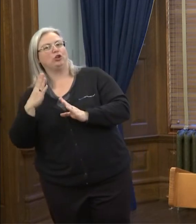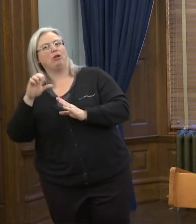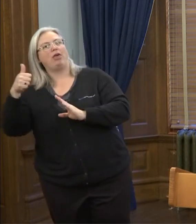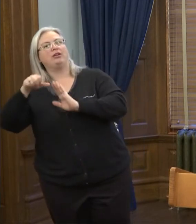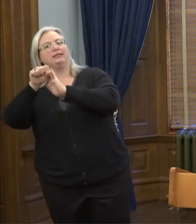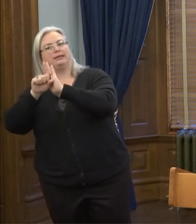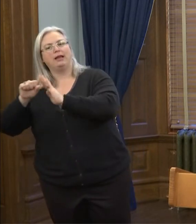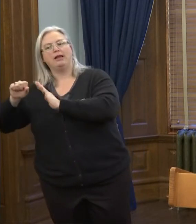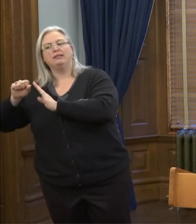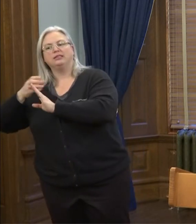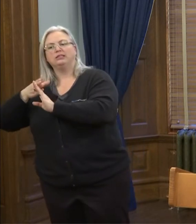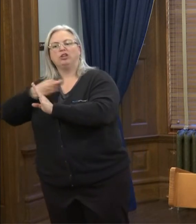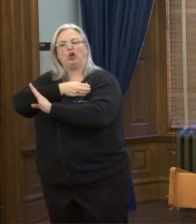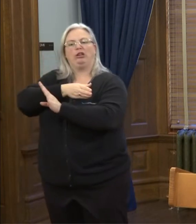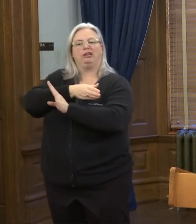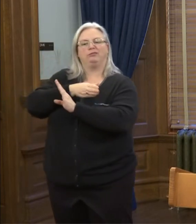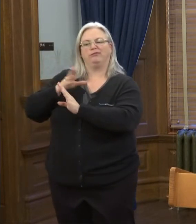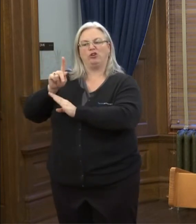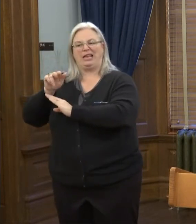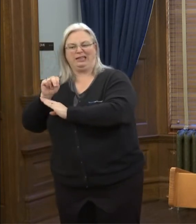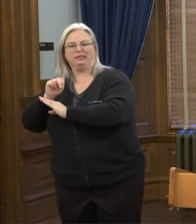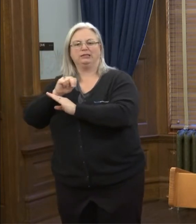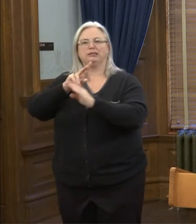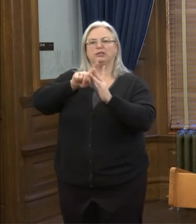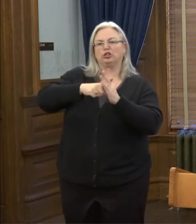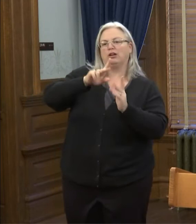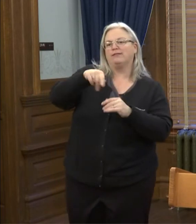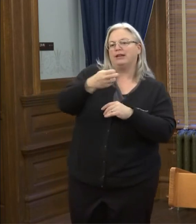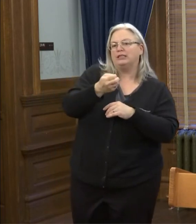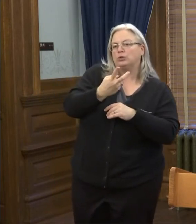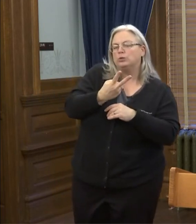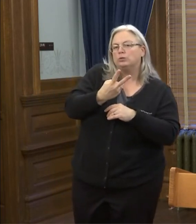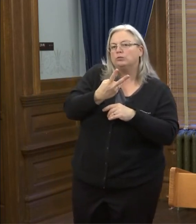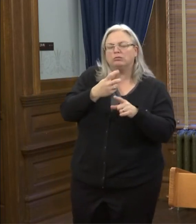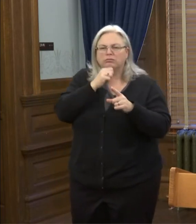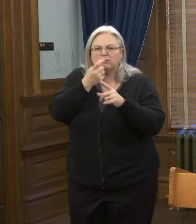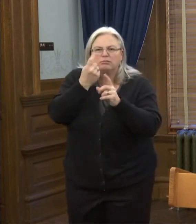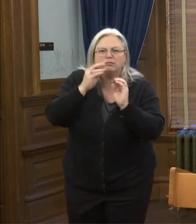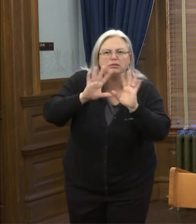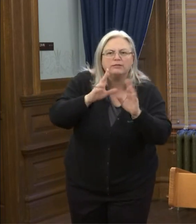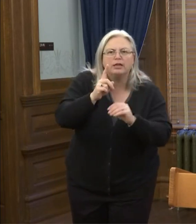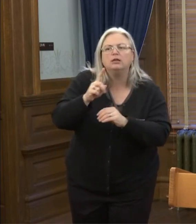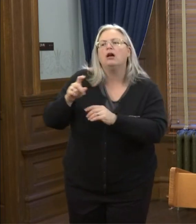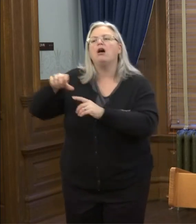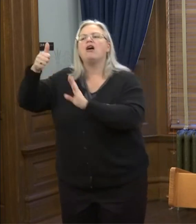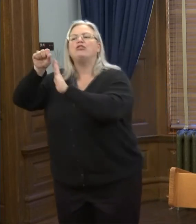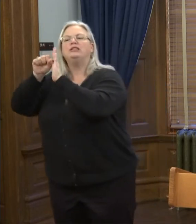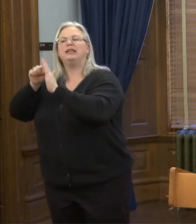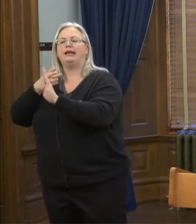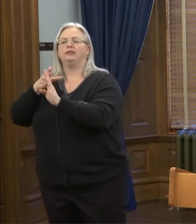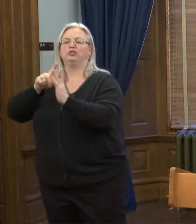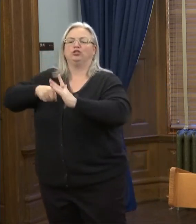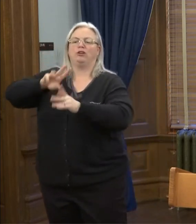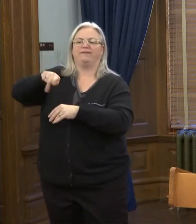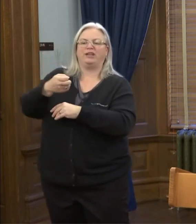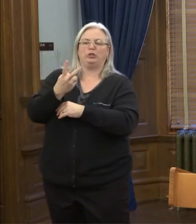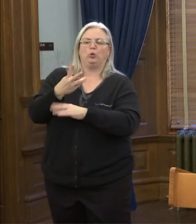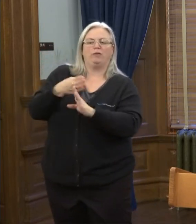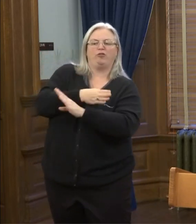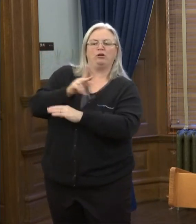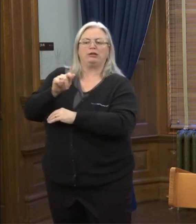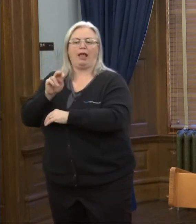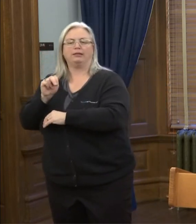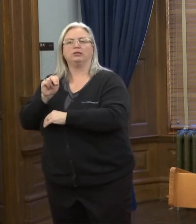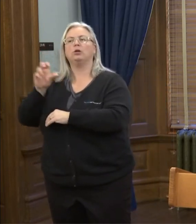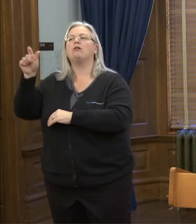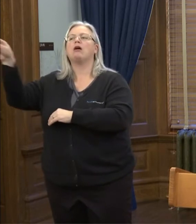phase two before Kansas. Uh, some might say that. I didn't, I didn't understand you. sorry. Other states enter phase two before Kansas. Uh, some may say that we're